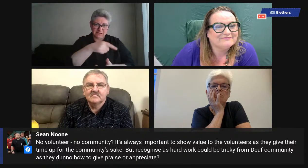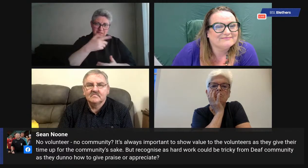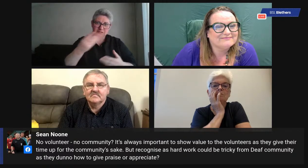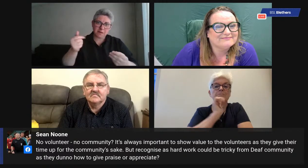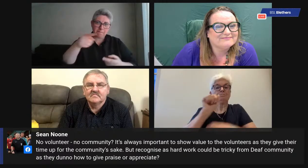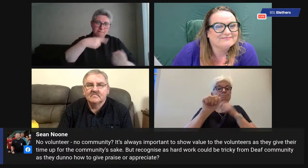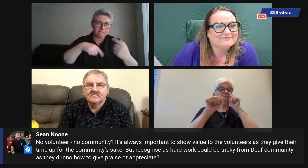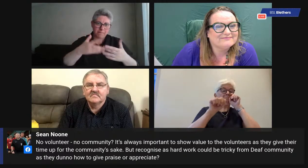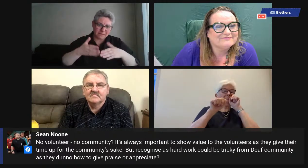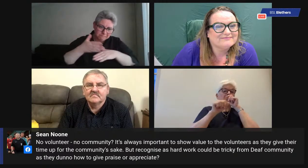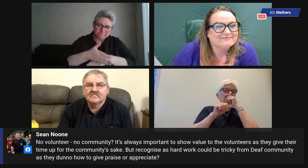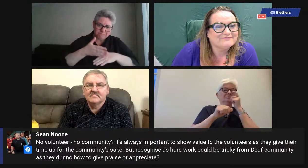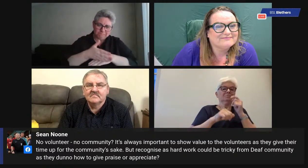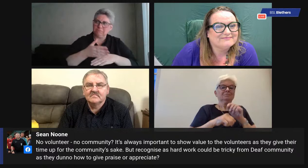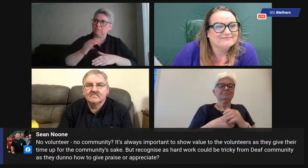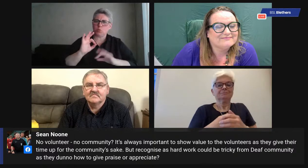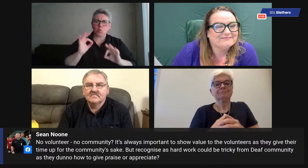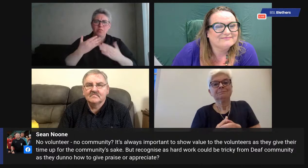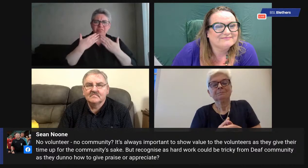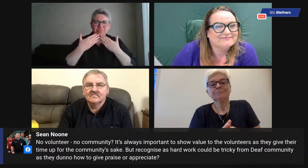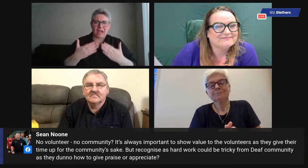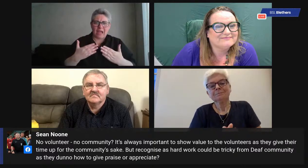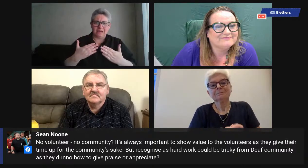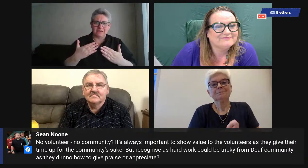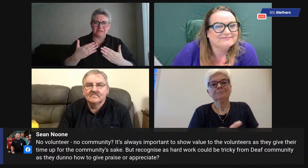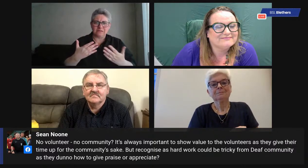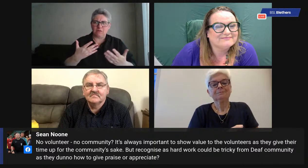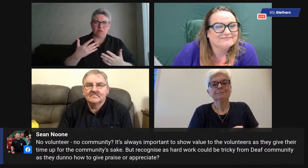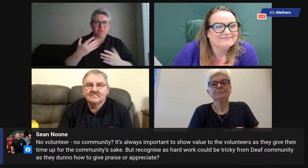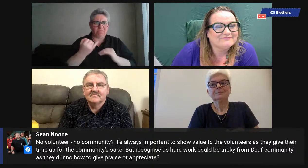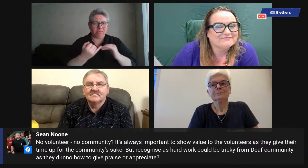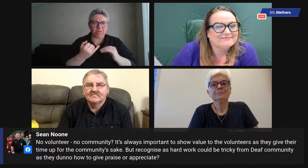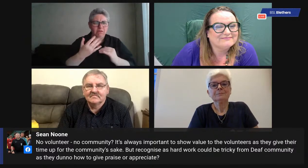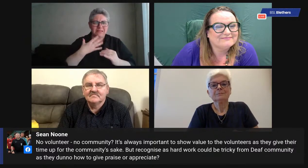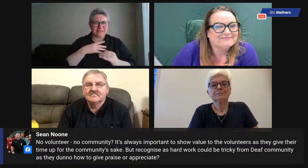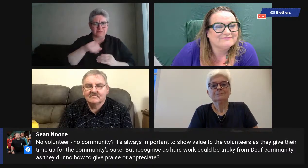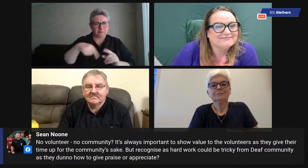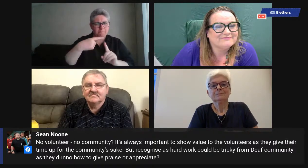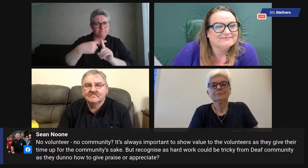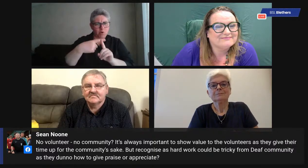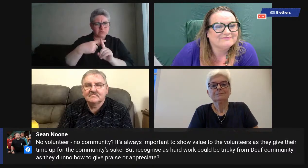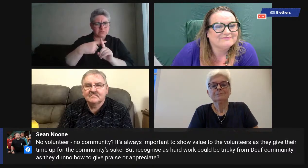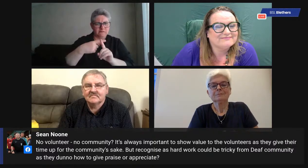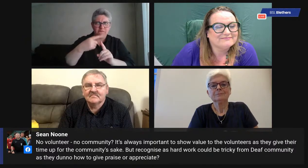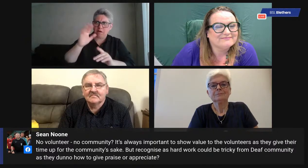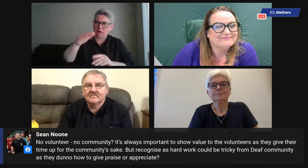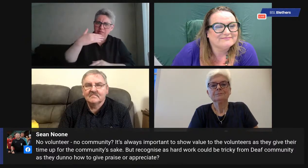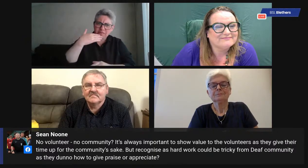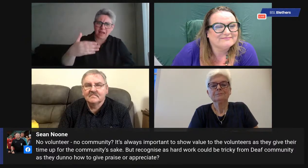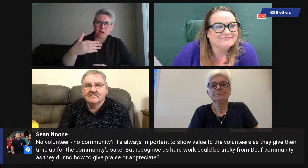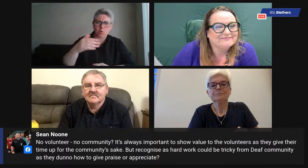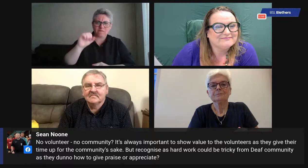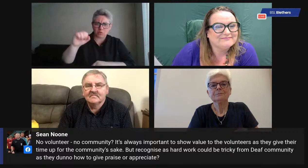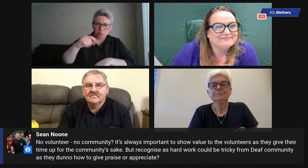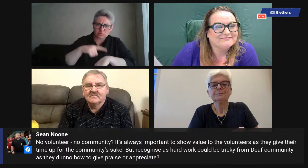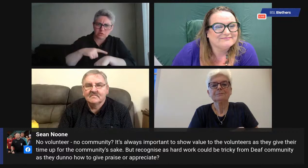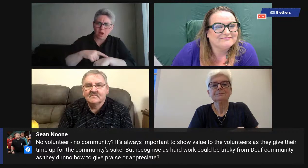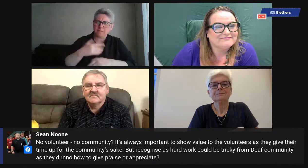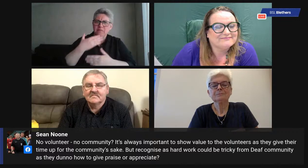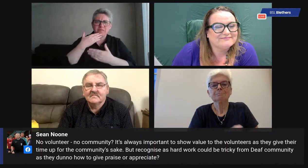show our appreciation for their hard work? Because nobody wants a thankless task. We need the experience to be